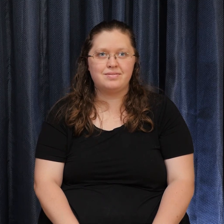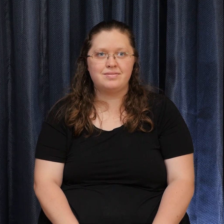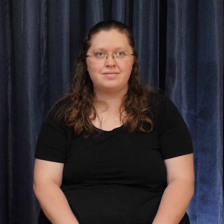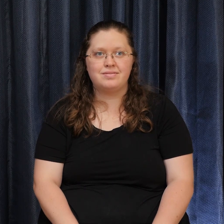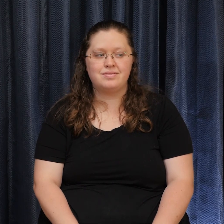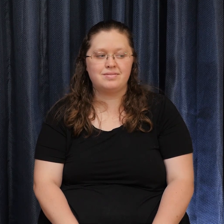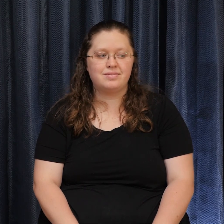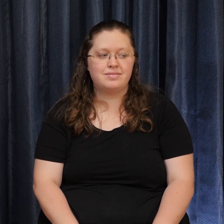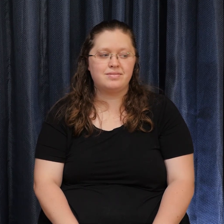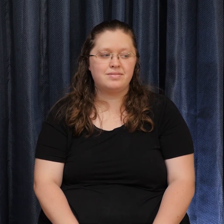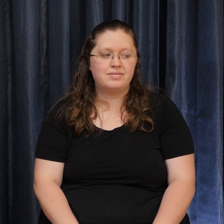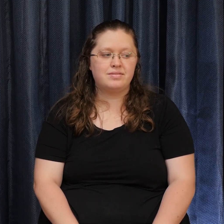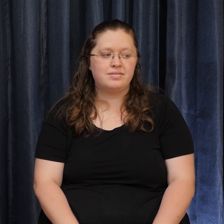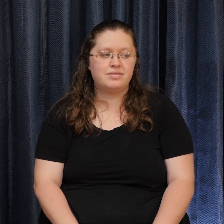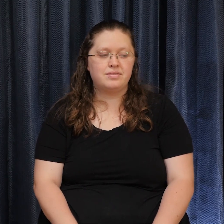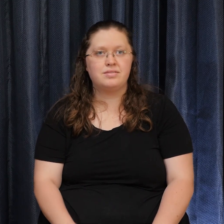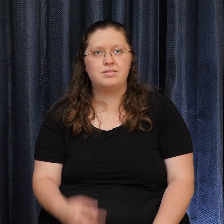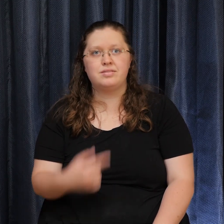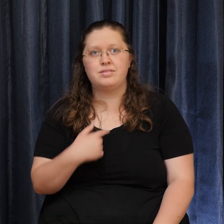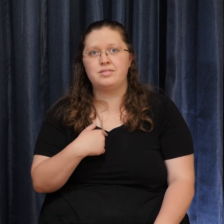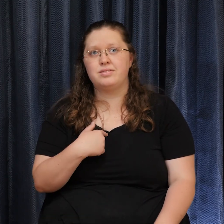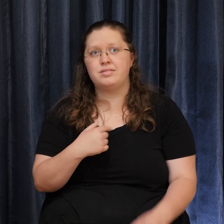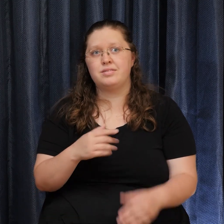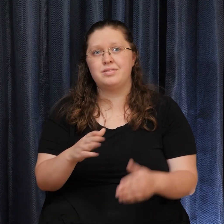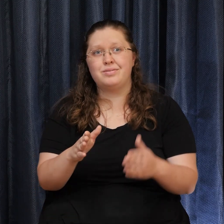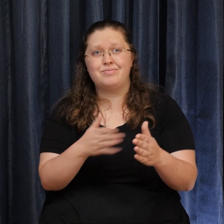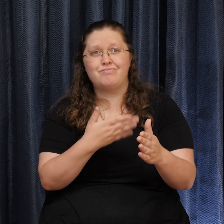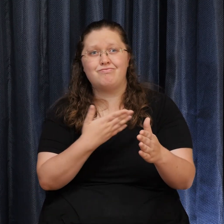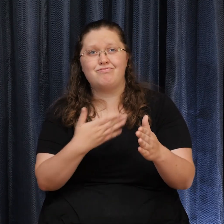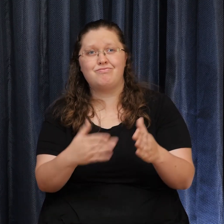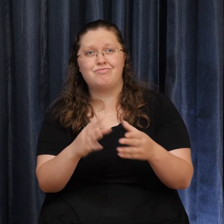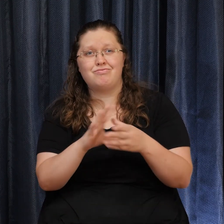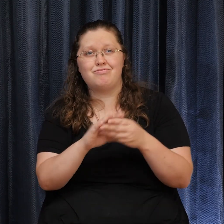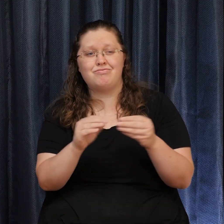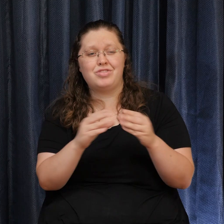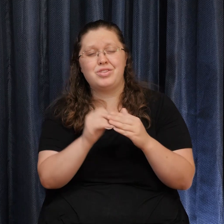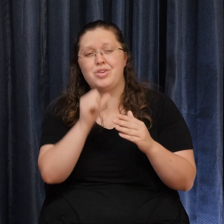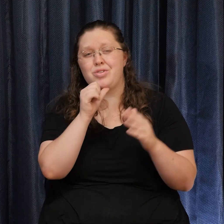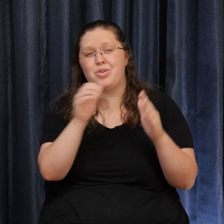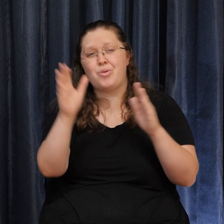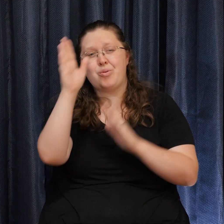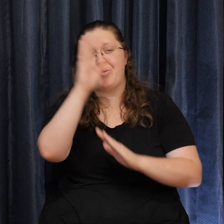I'm saying Don't worry About a thing